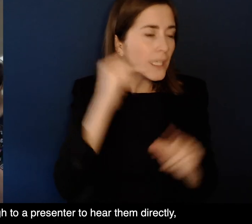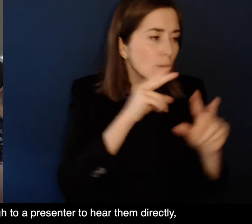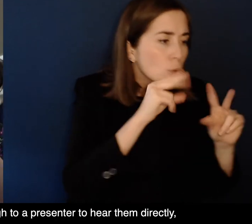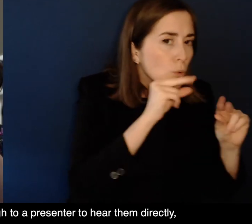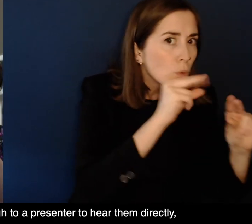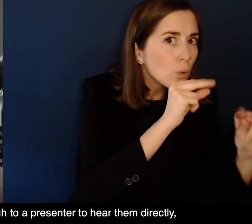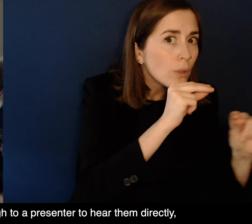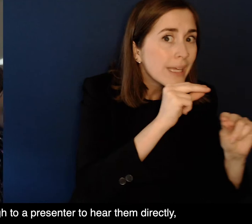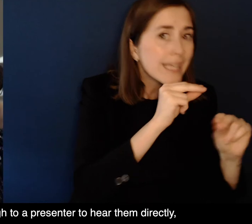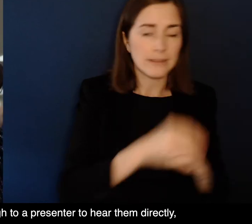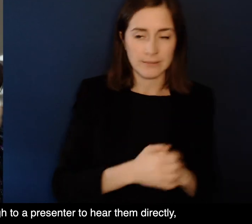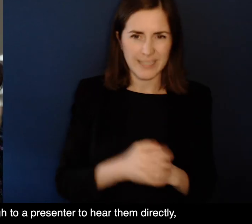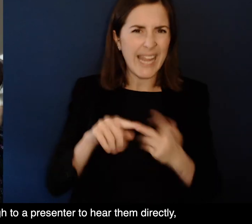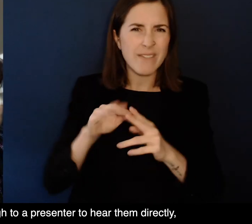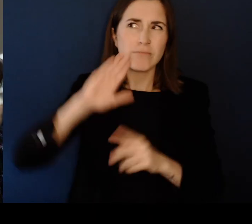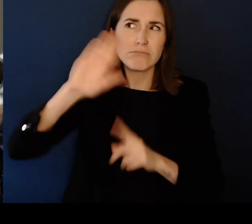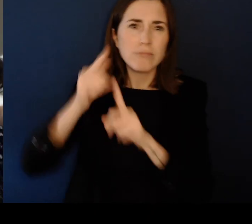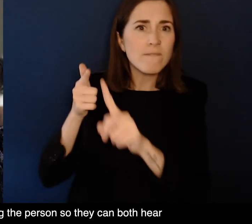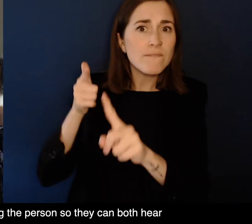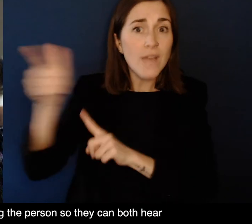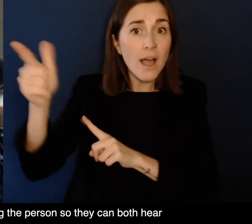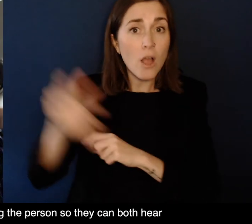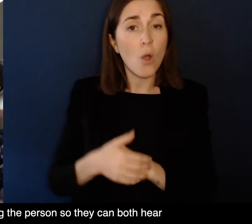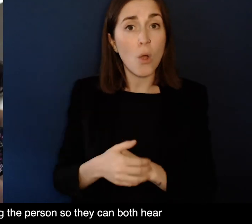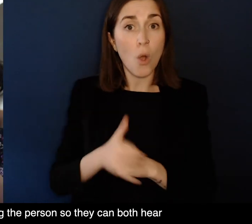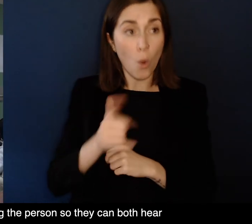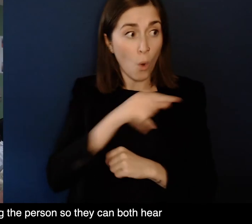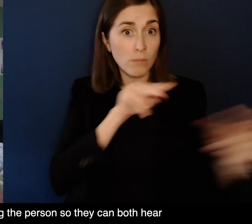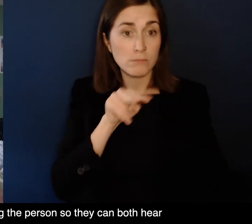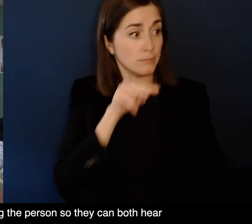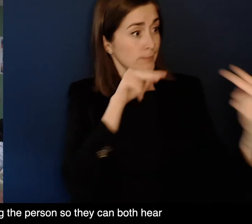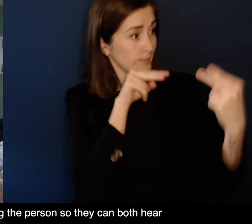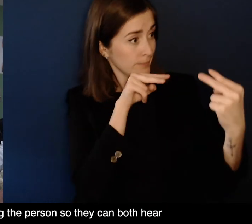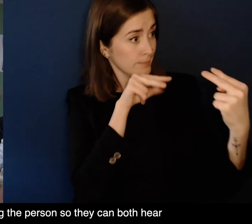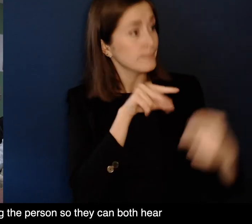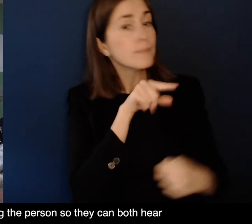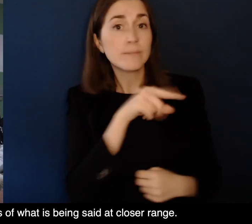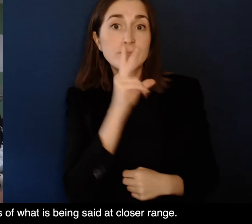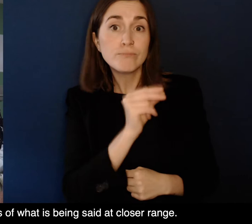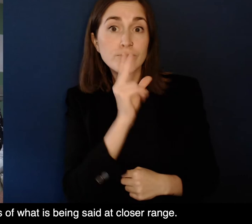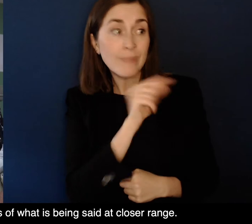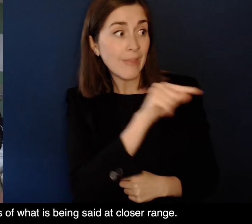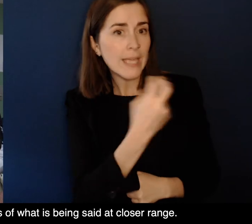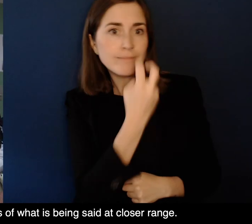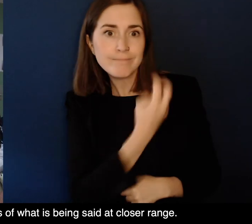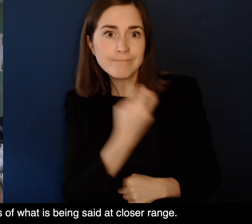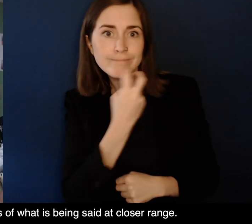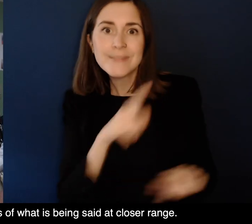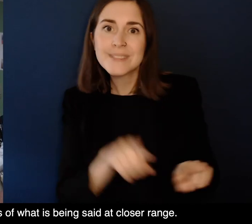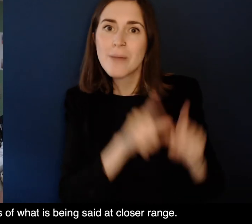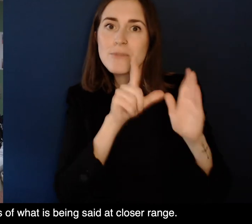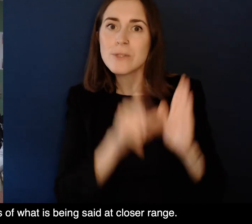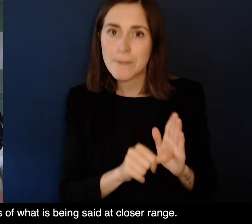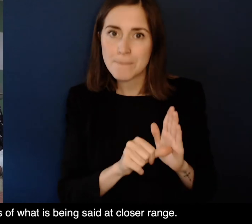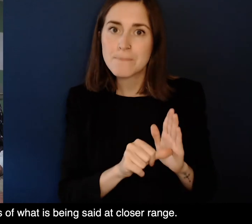are not close enough to a presenter to hear them directly Or it may be done facing the person so they can both hear and pick up the lip patterns of